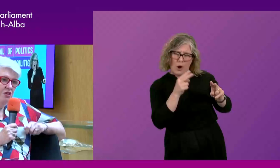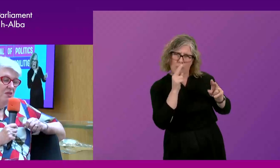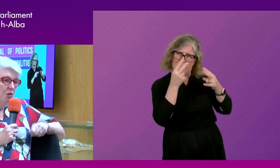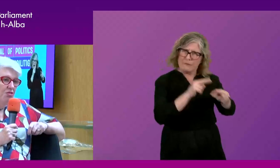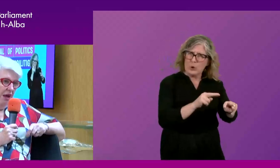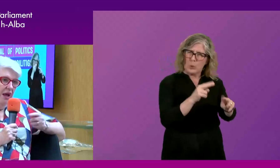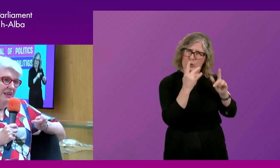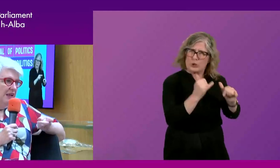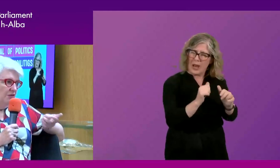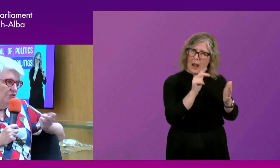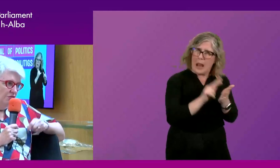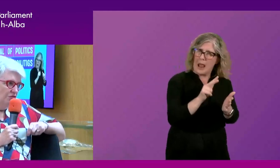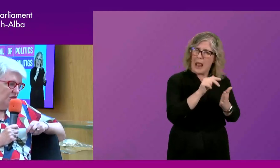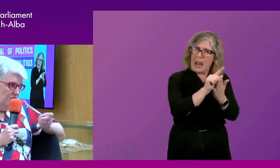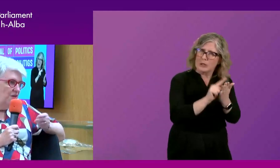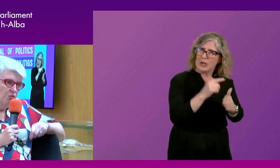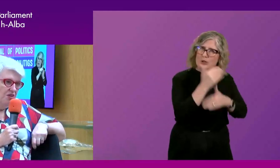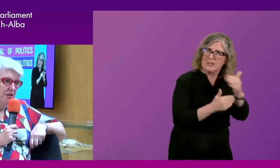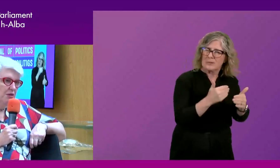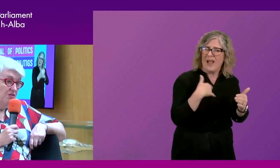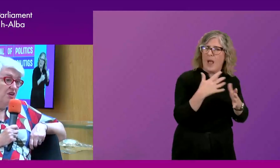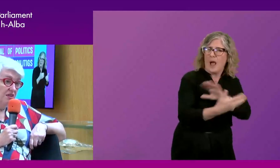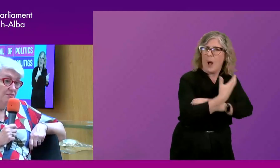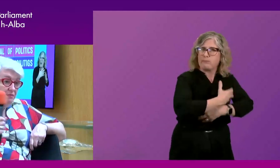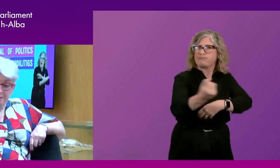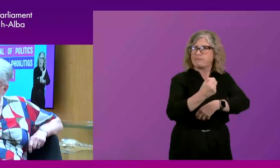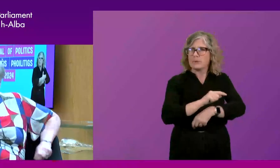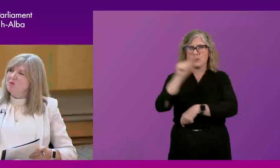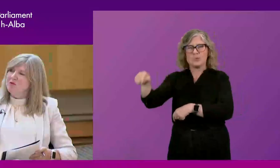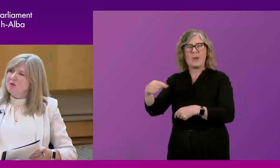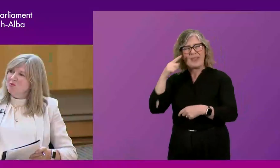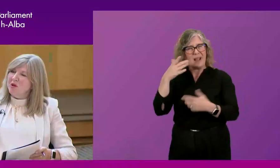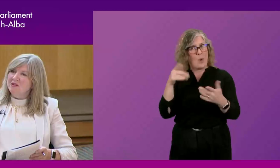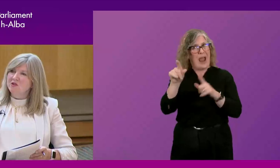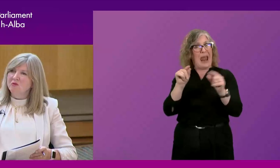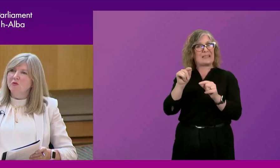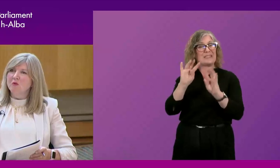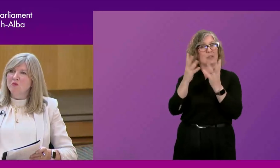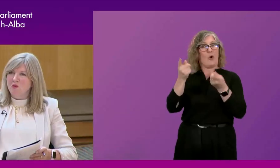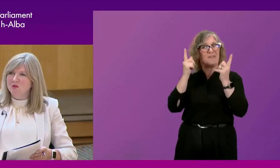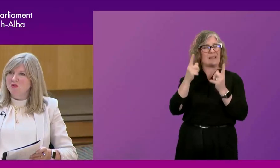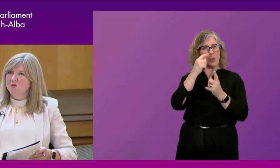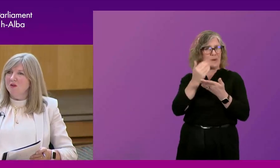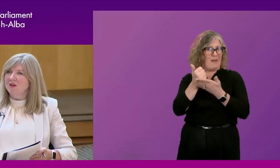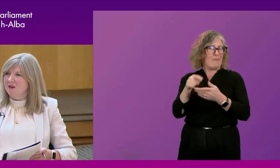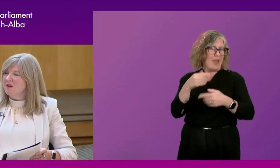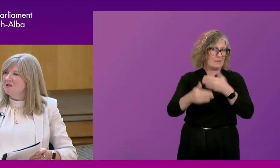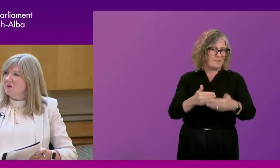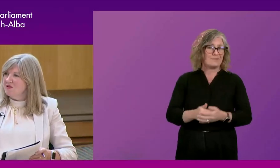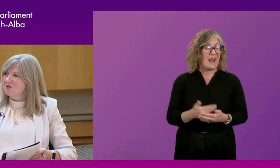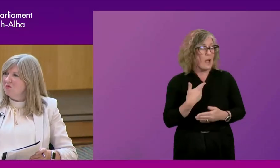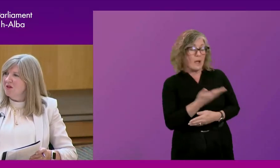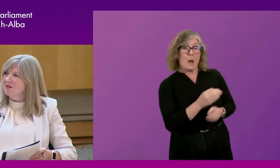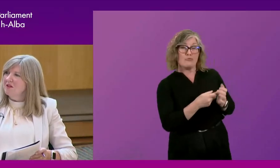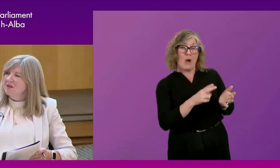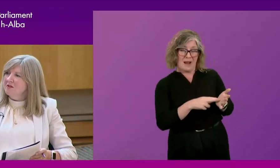that there needs to be something and elected conveners would certainly be a start. I'm going to put this one to Brian, too, before we move on to our next